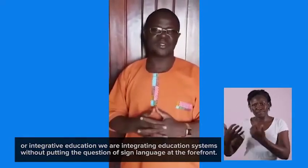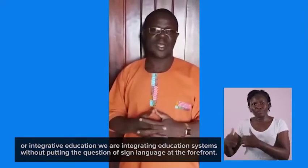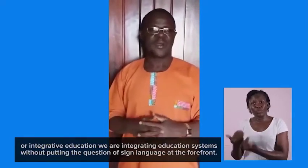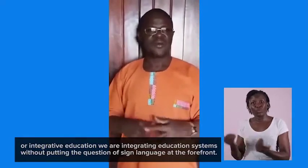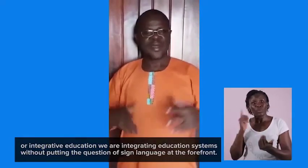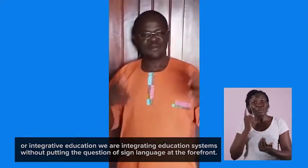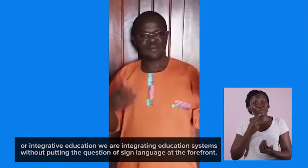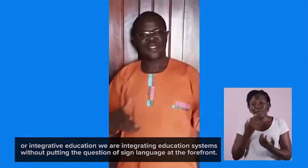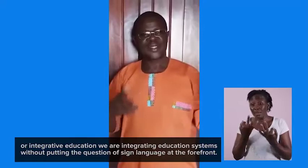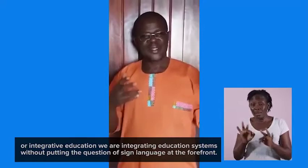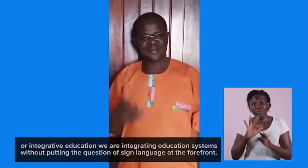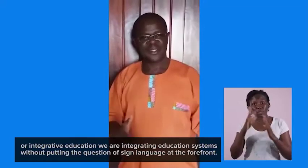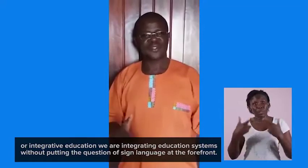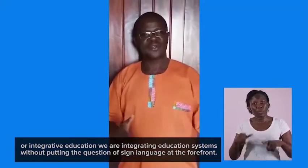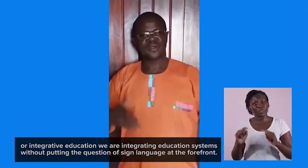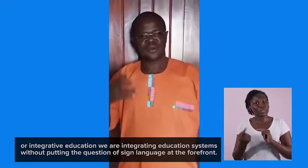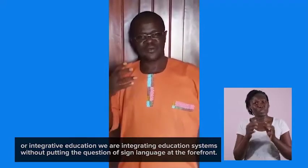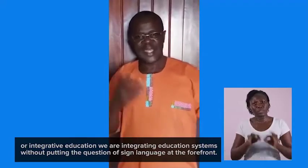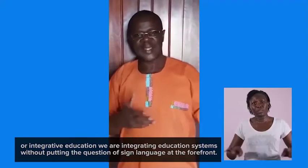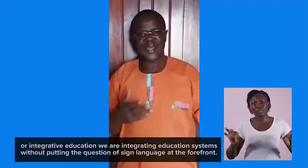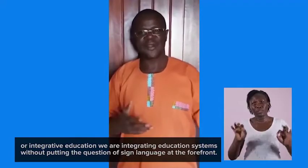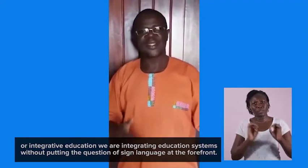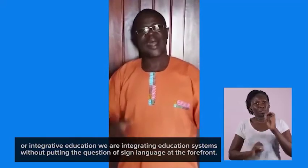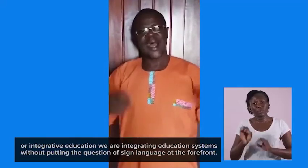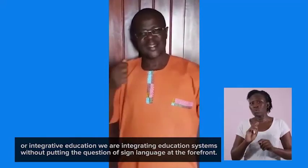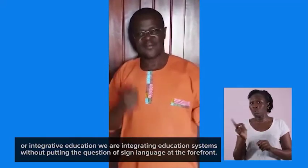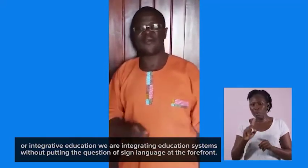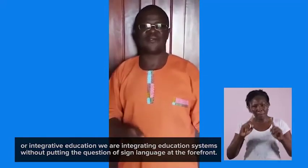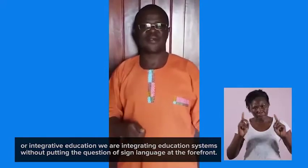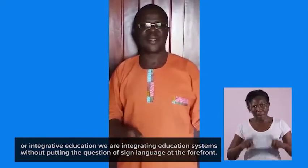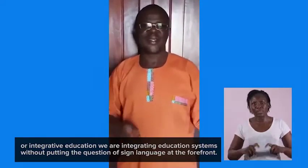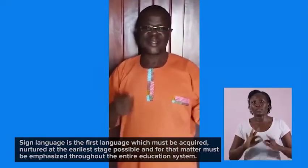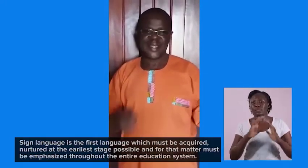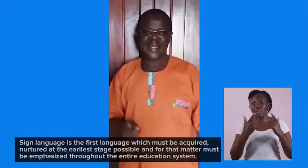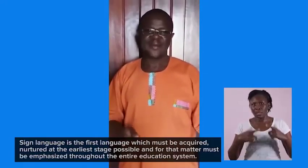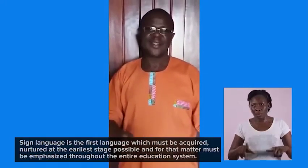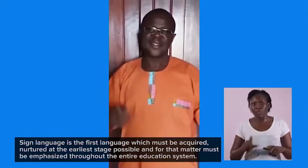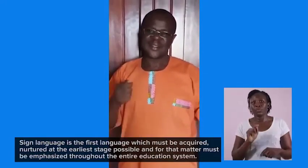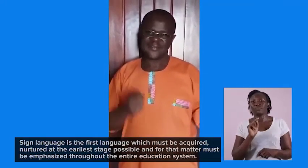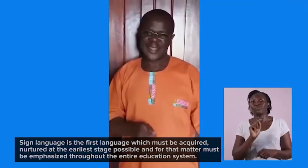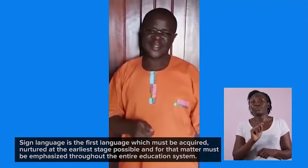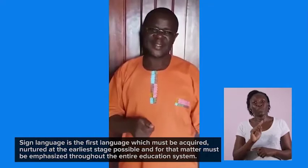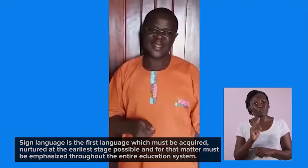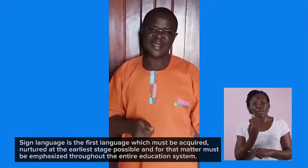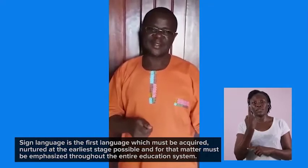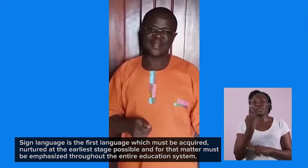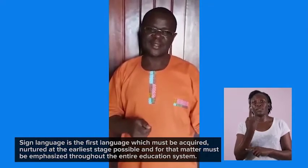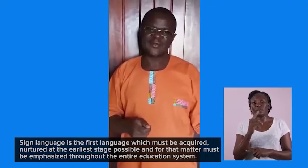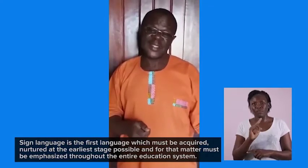without putting the question of sign language at the forefront. Sign language is the first